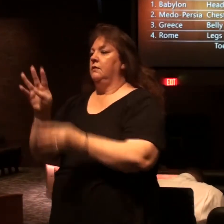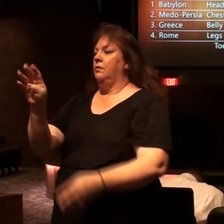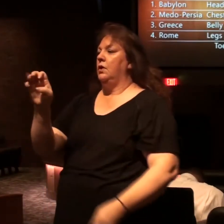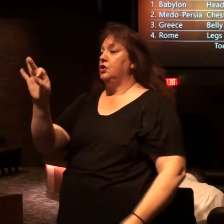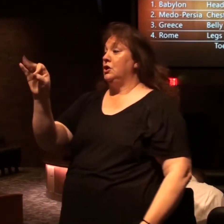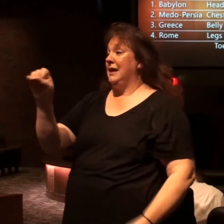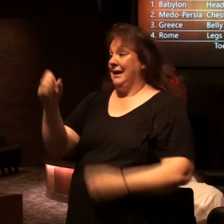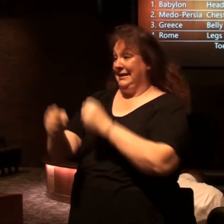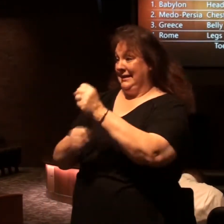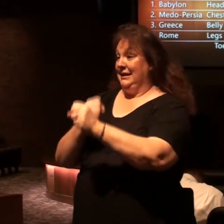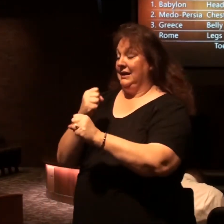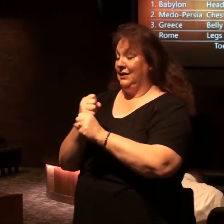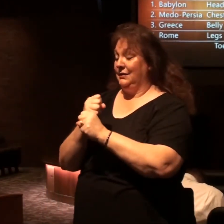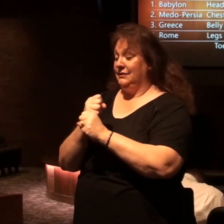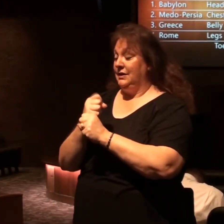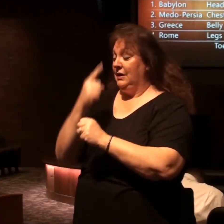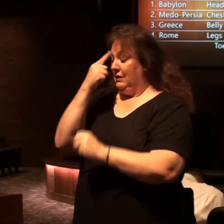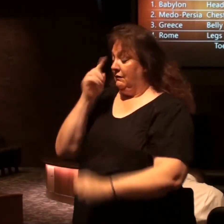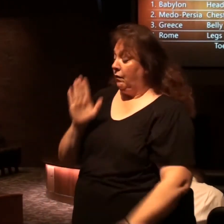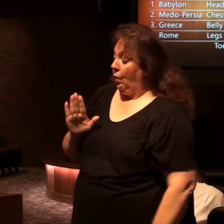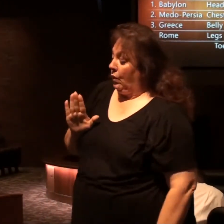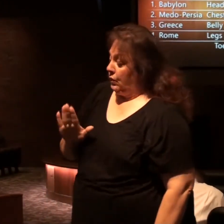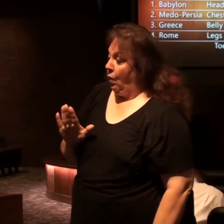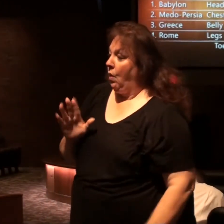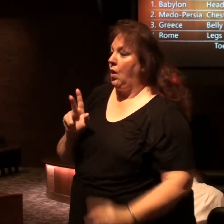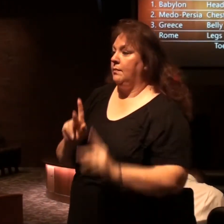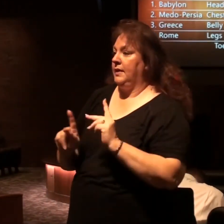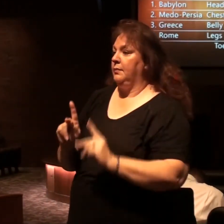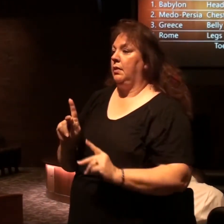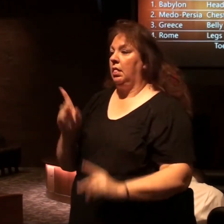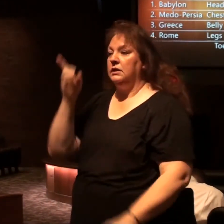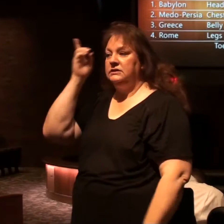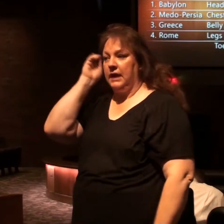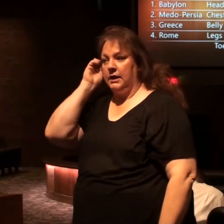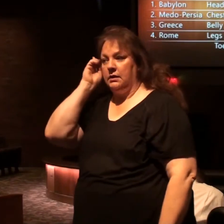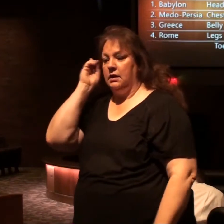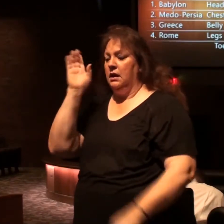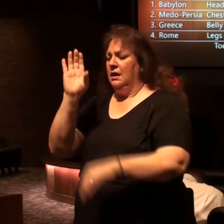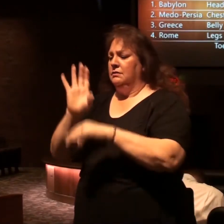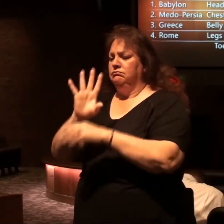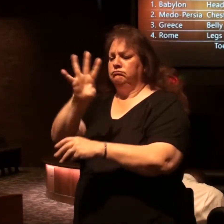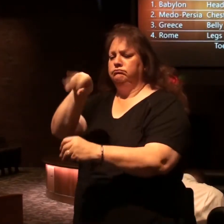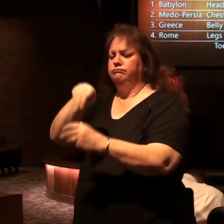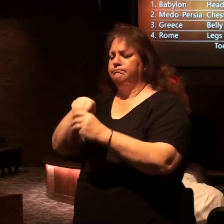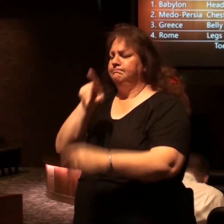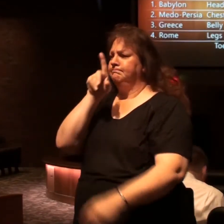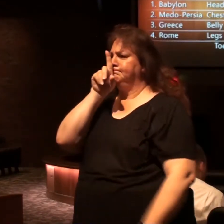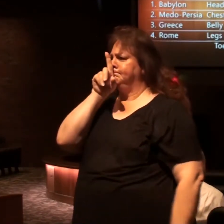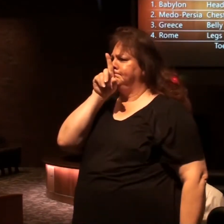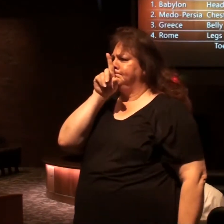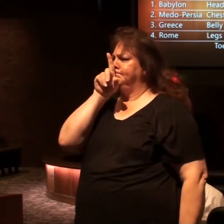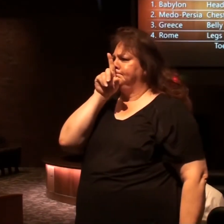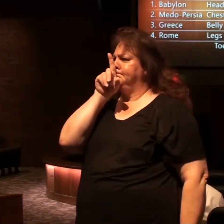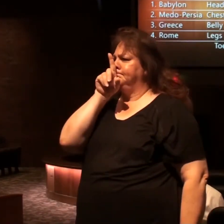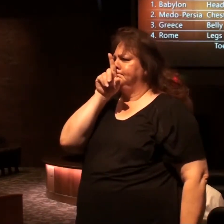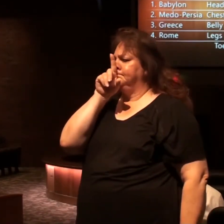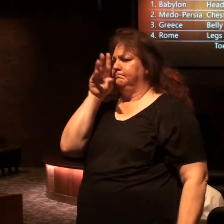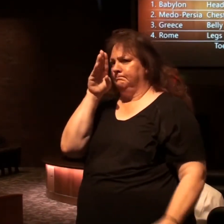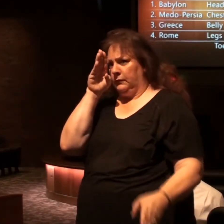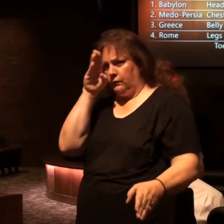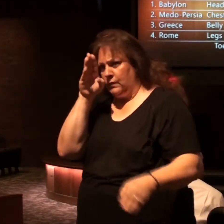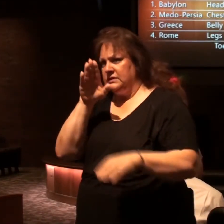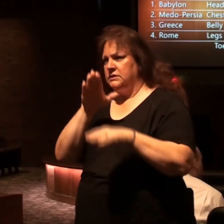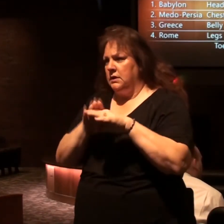490 years have been declared for your people that's why the church is not included in old testament prophecy we're concentrating on